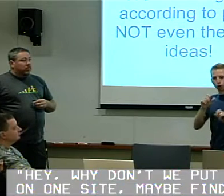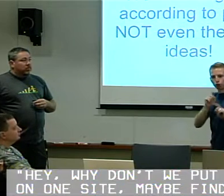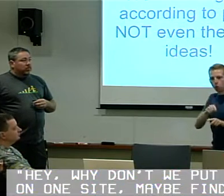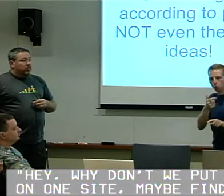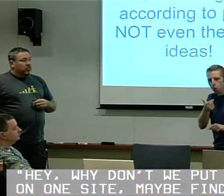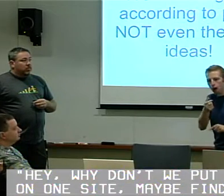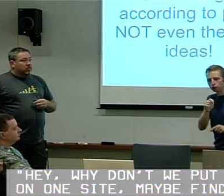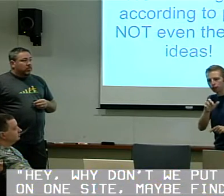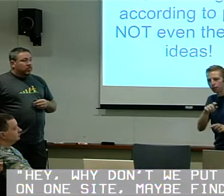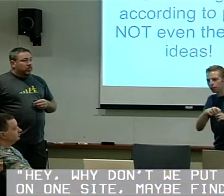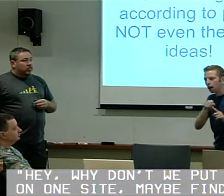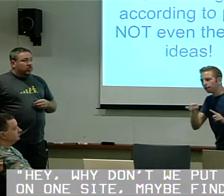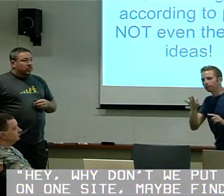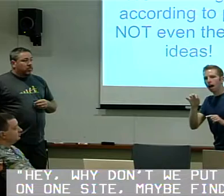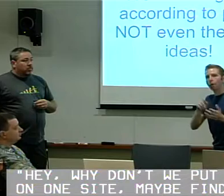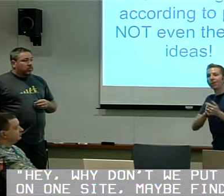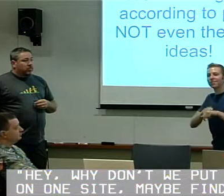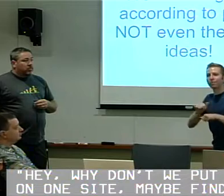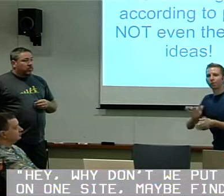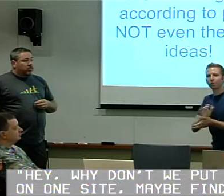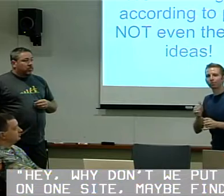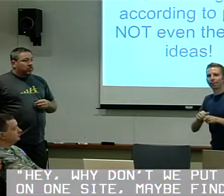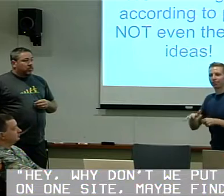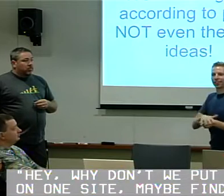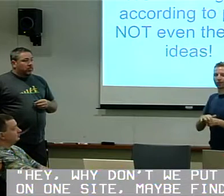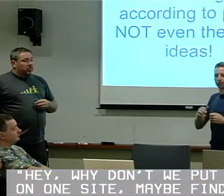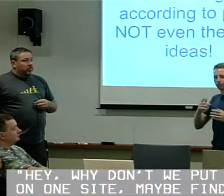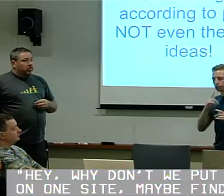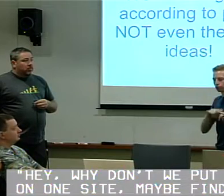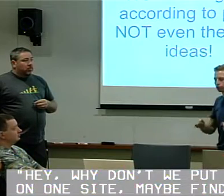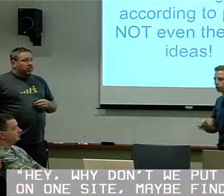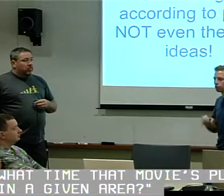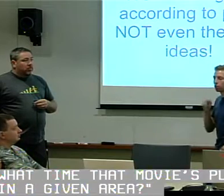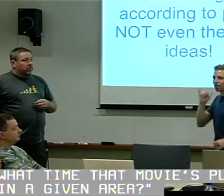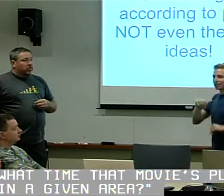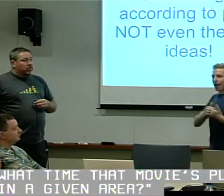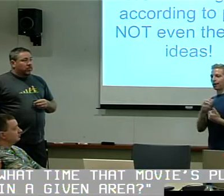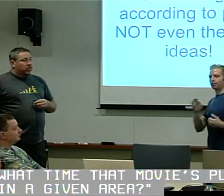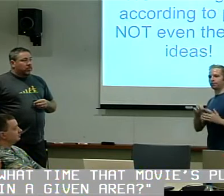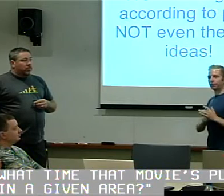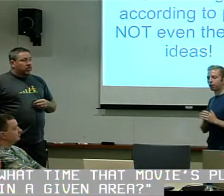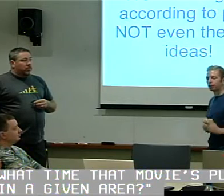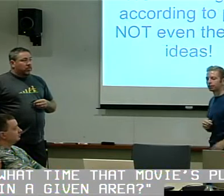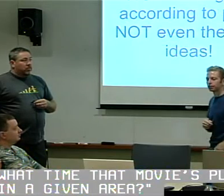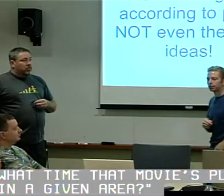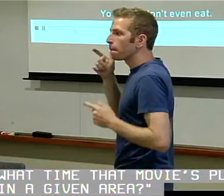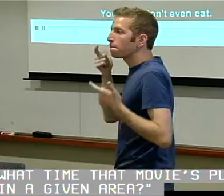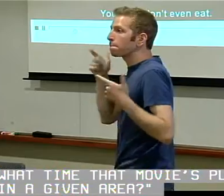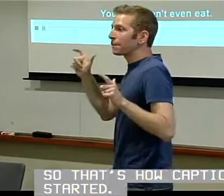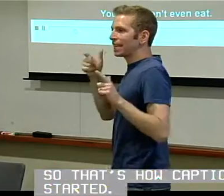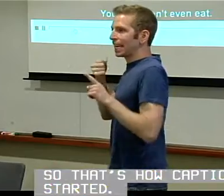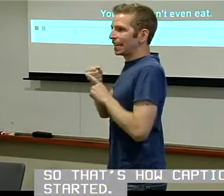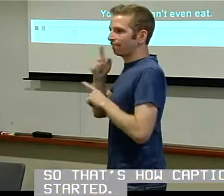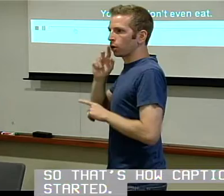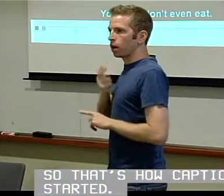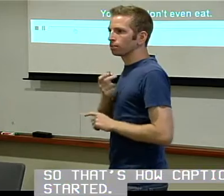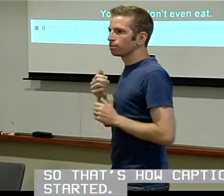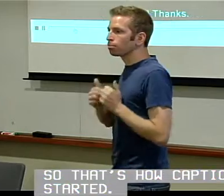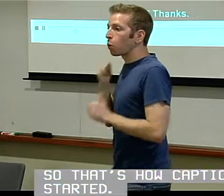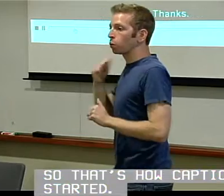why don't we put this on one site? Maybe find out what time that movie's playing in a given area. So that's how CaptionFish started. And